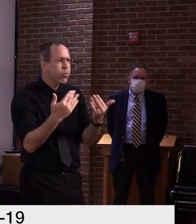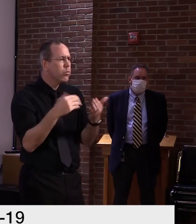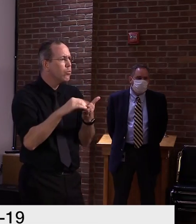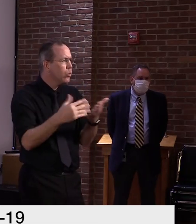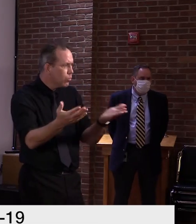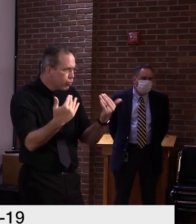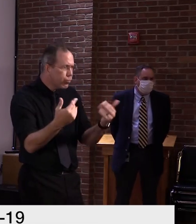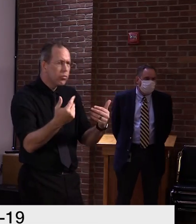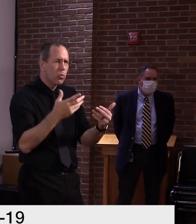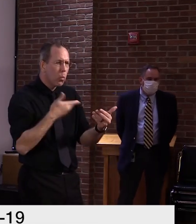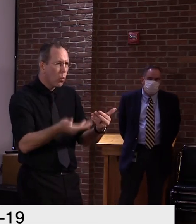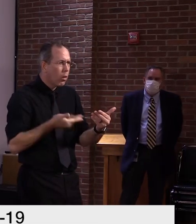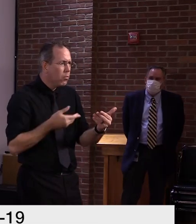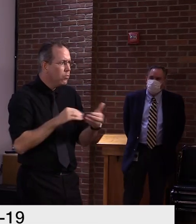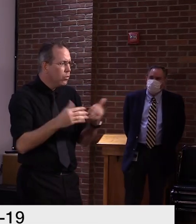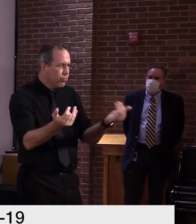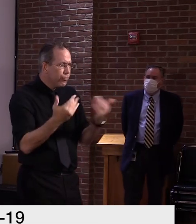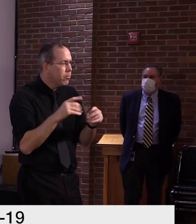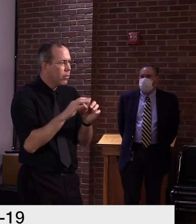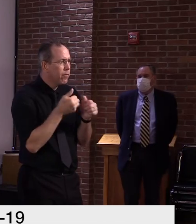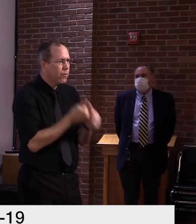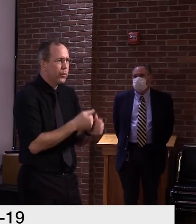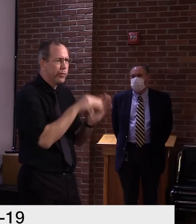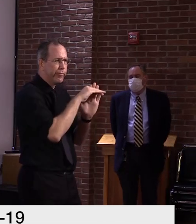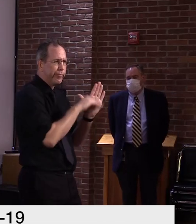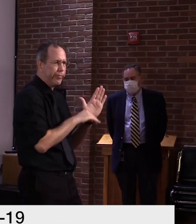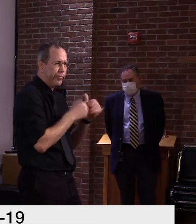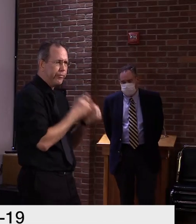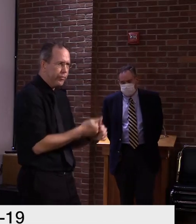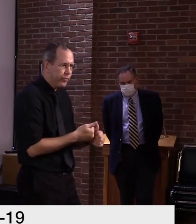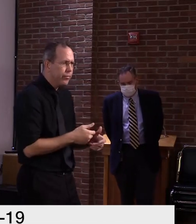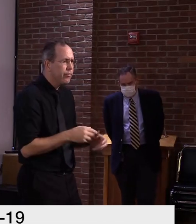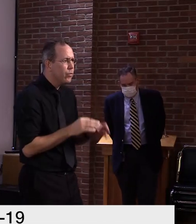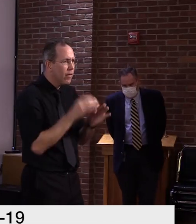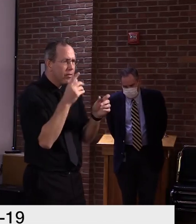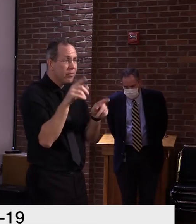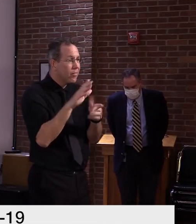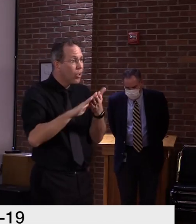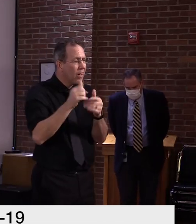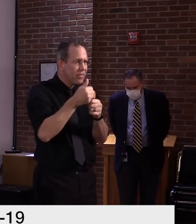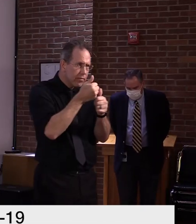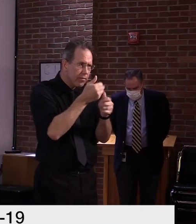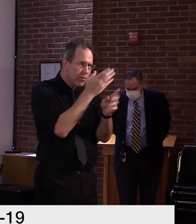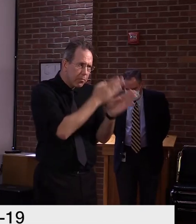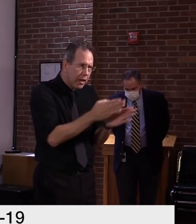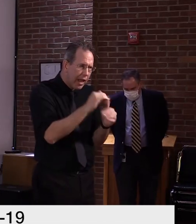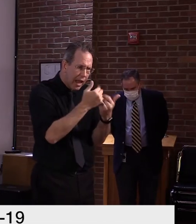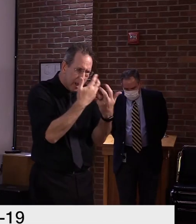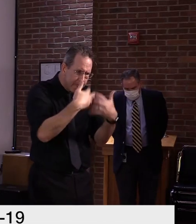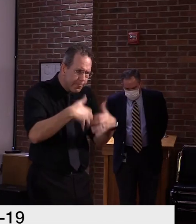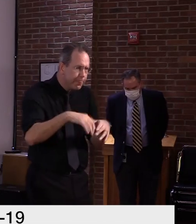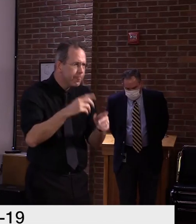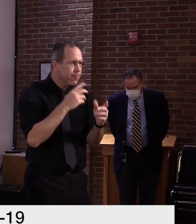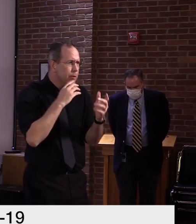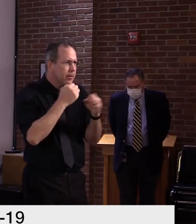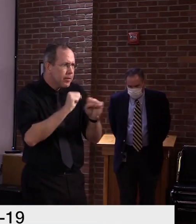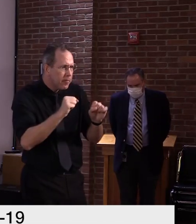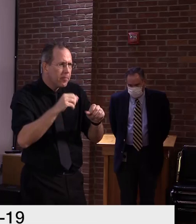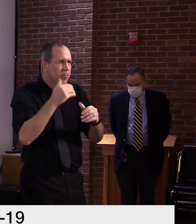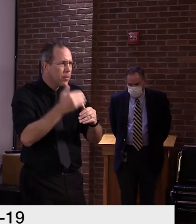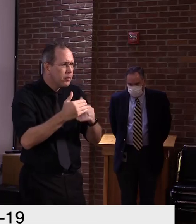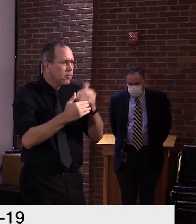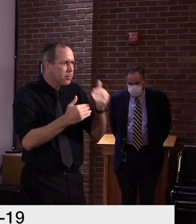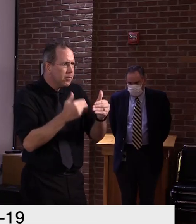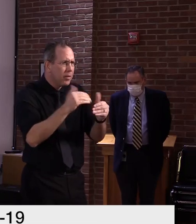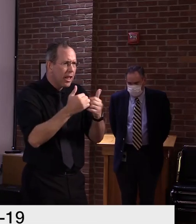and working very assiduously at making sure that this goes well and that they, um, make it as safe an environment for